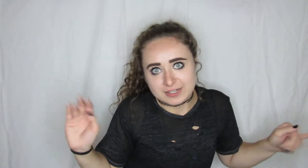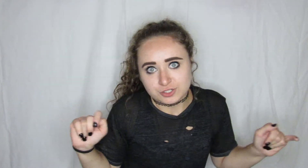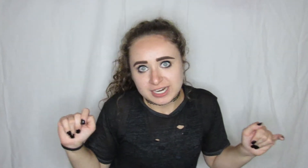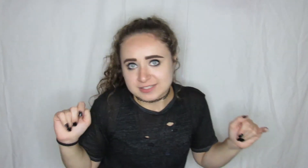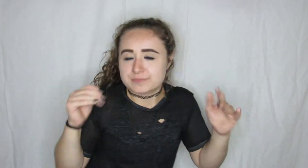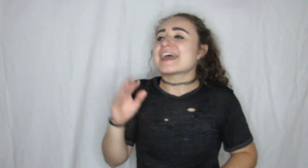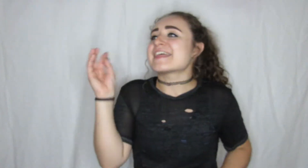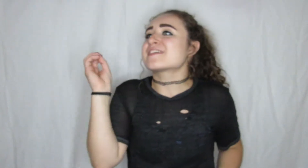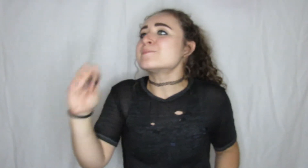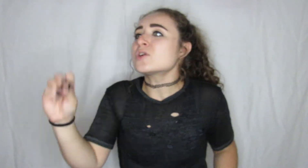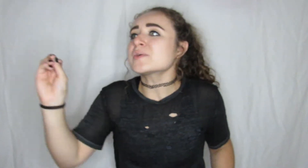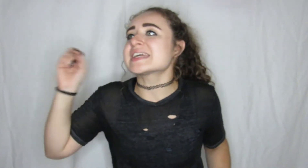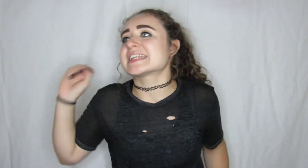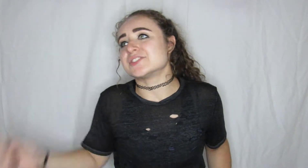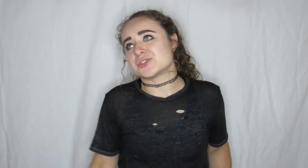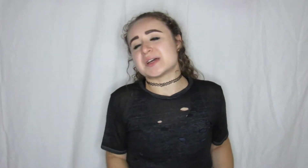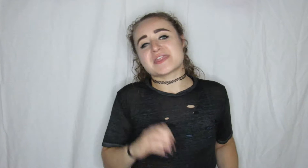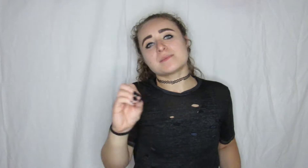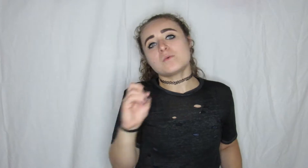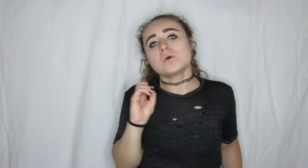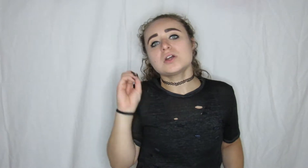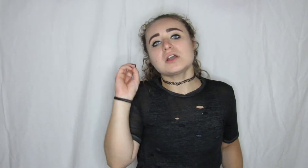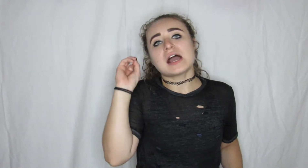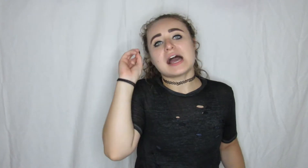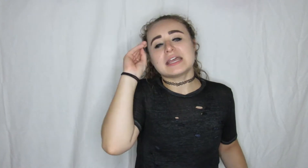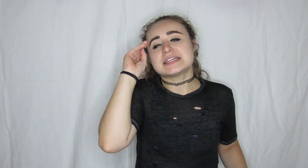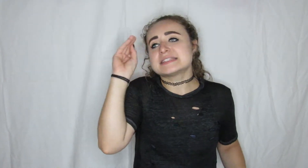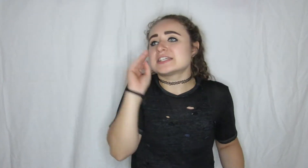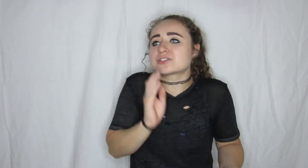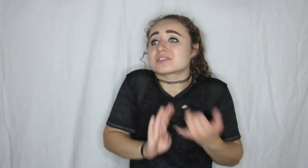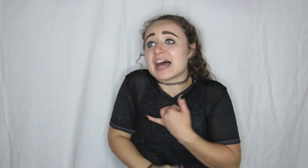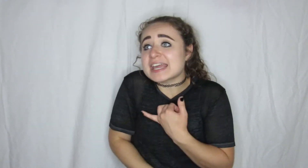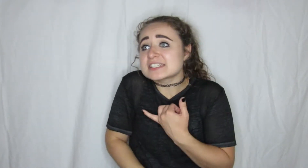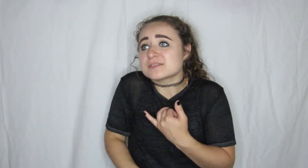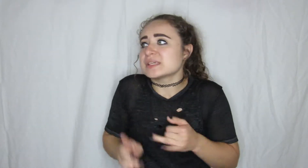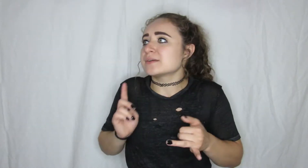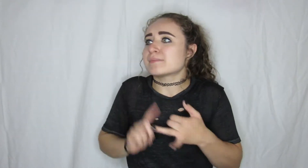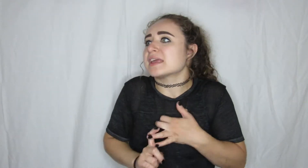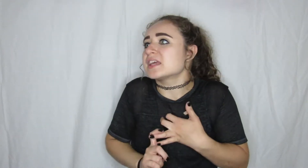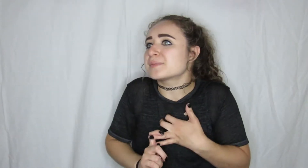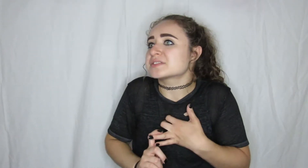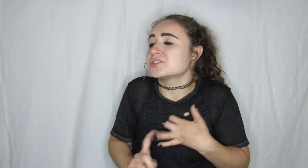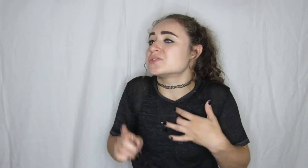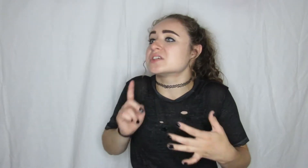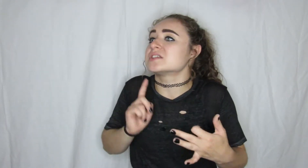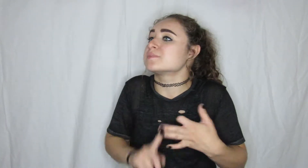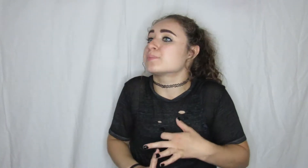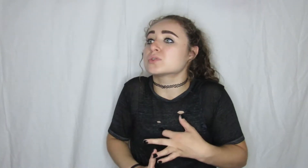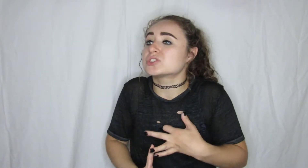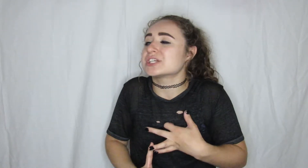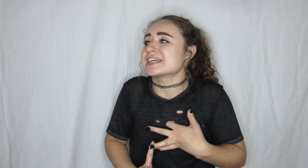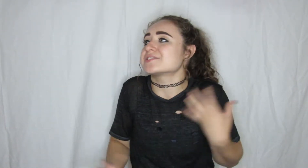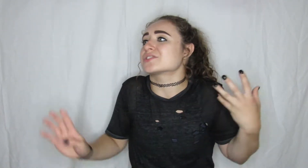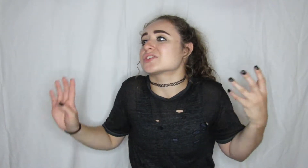had correct the more we get into it the more he's either lying to me making up excuses bullshit answers